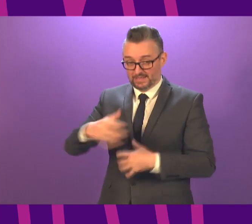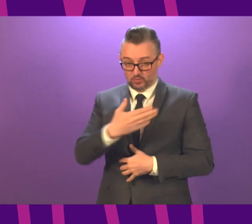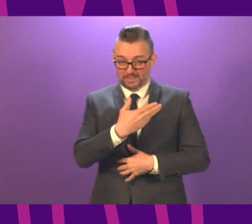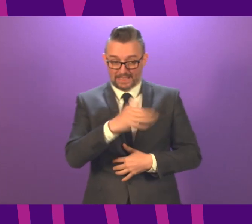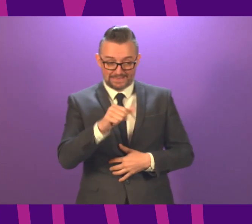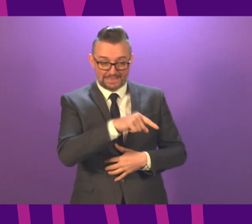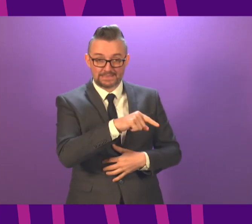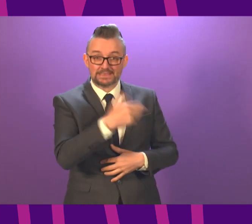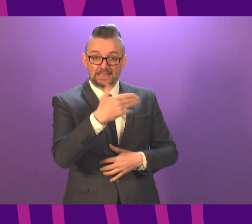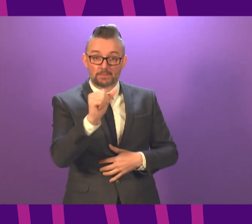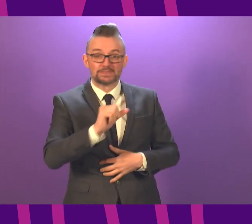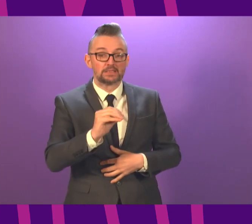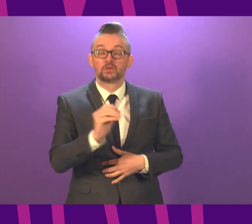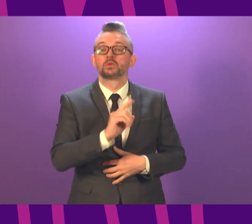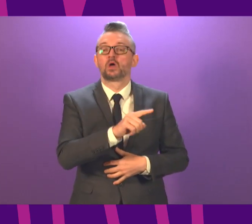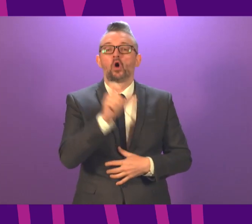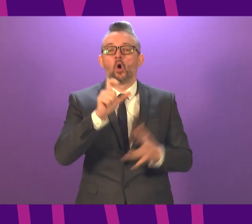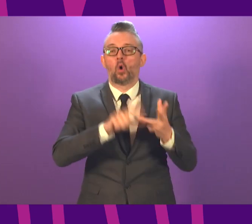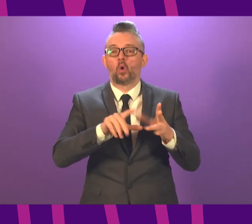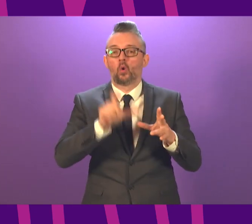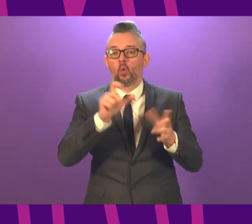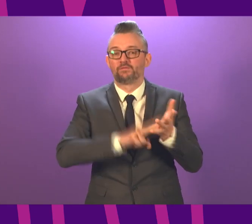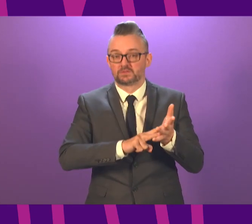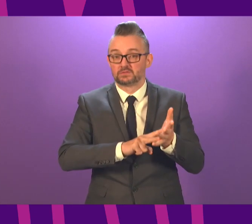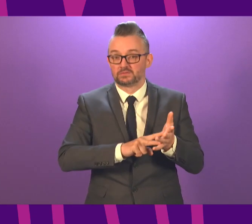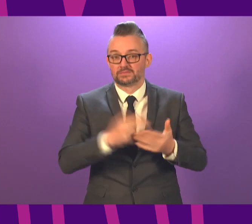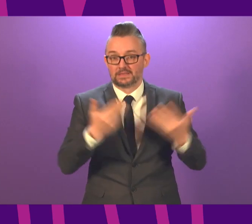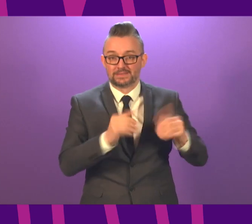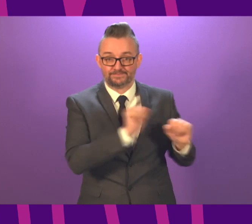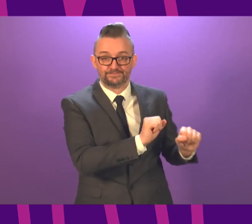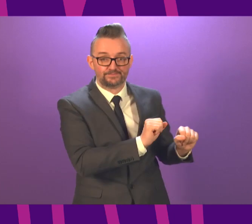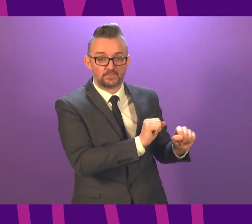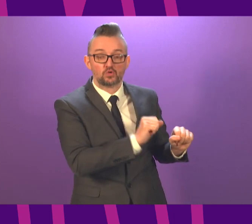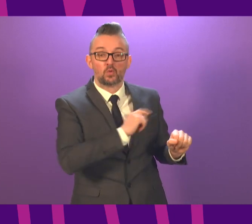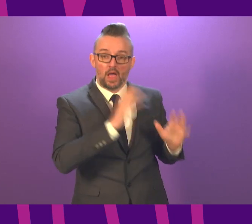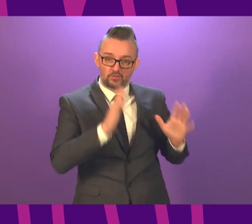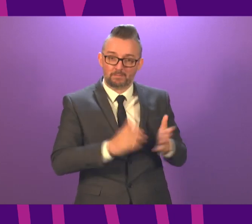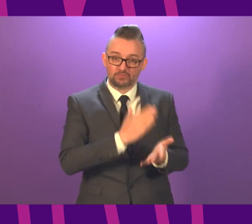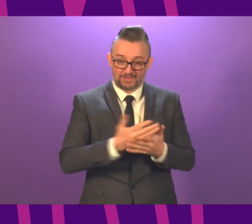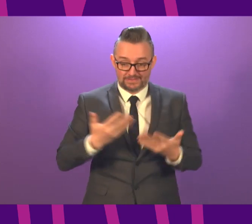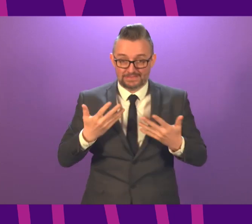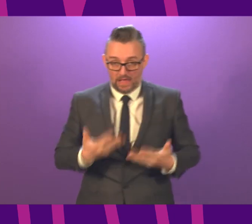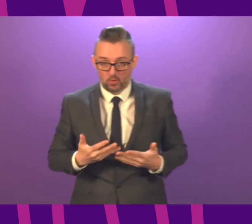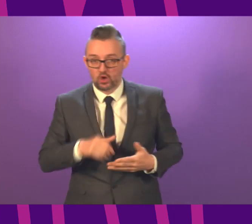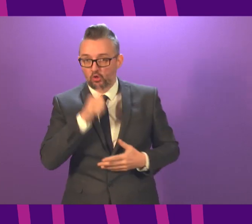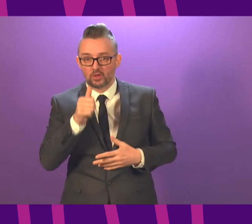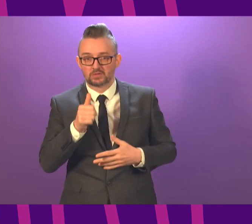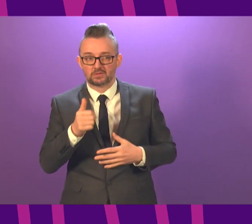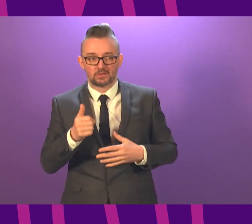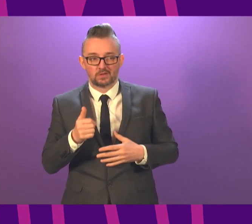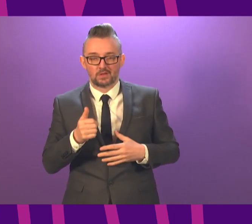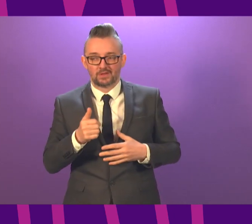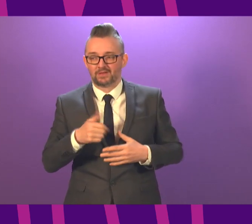is of COVID capacity. And that's really why we need to take these steps right now to make sure that we are not overwhelming